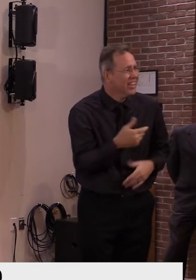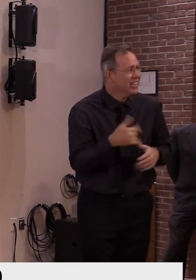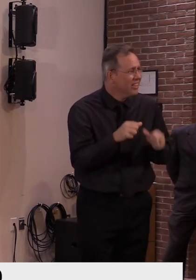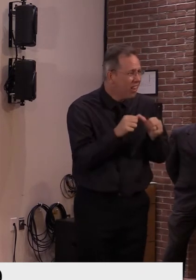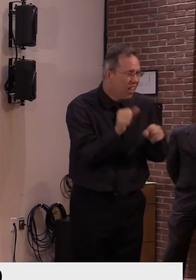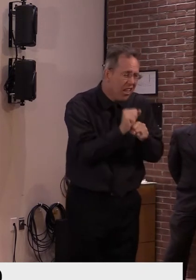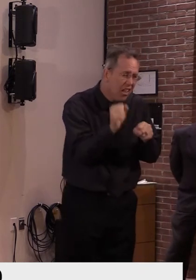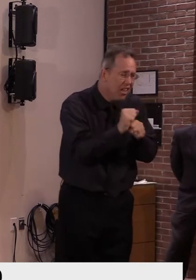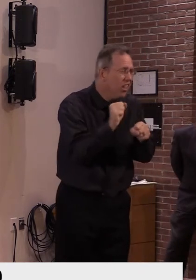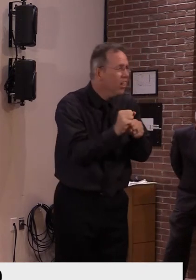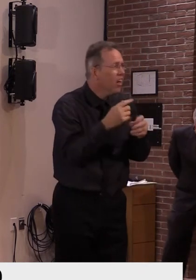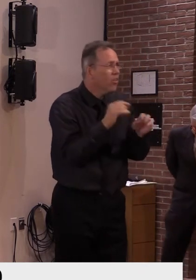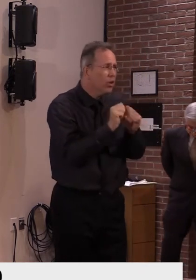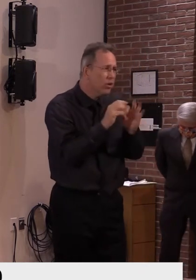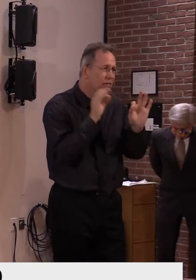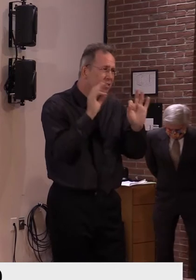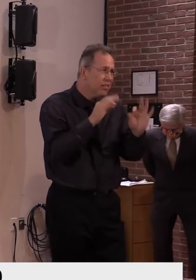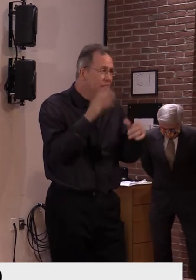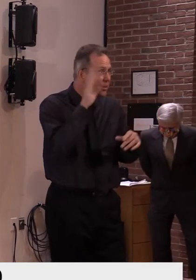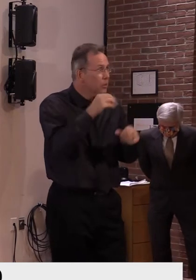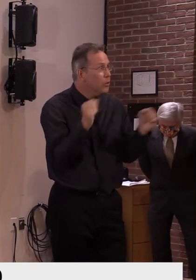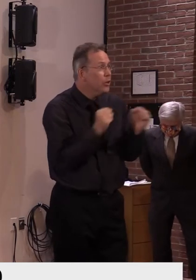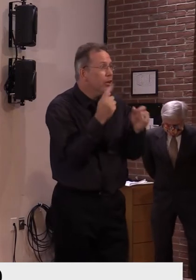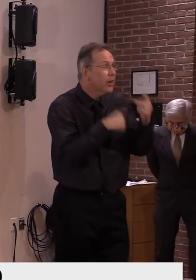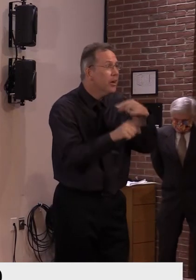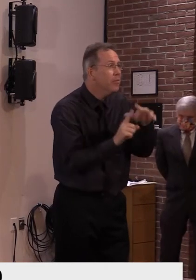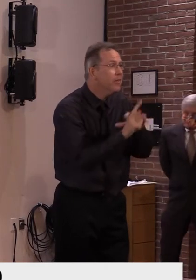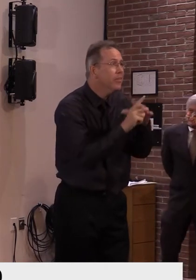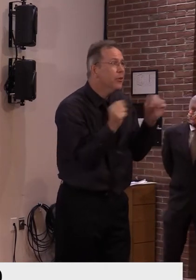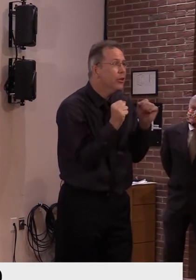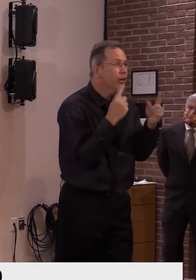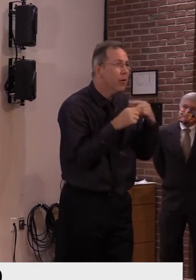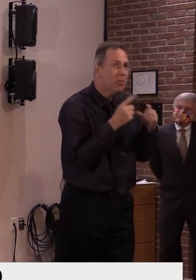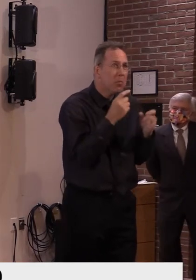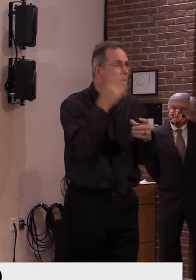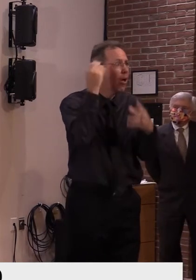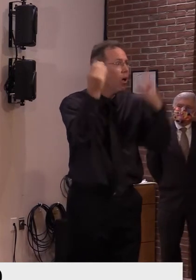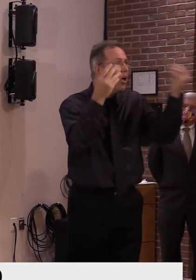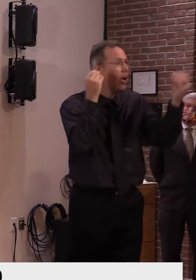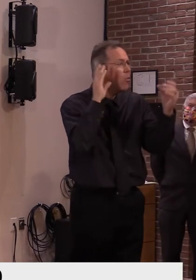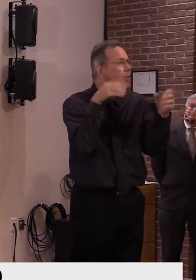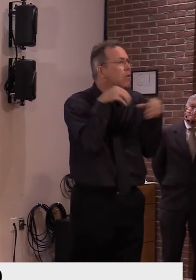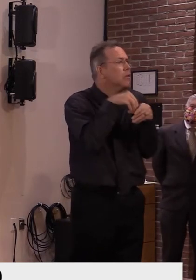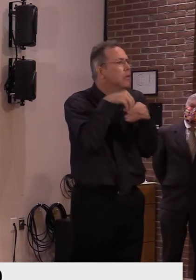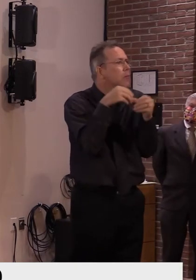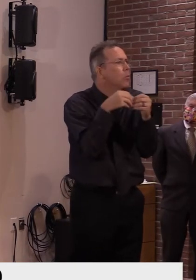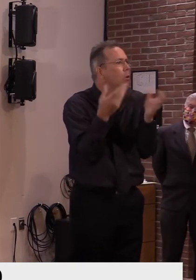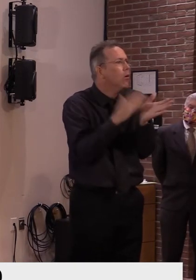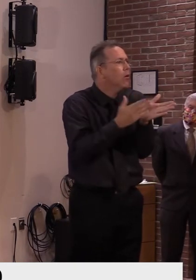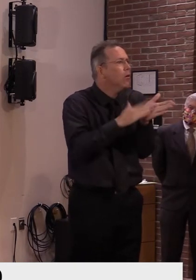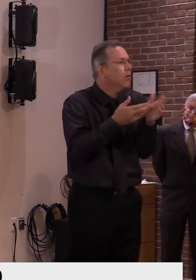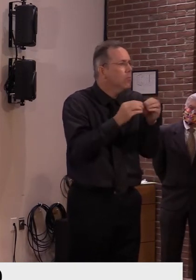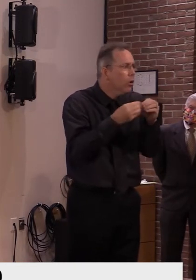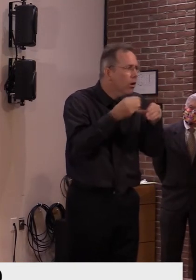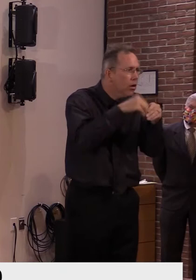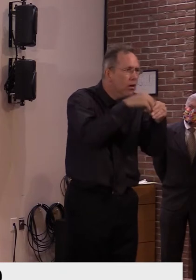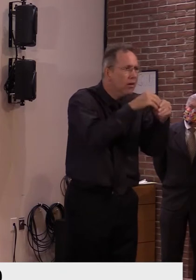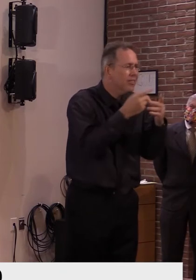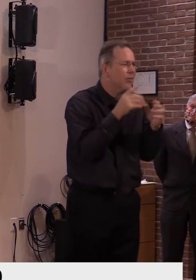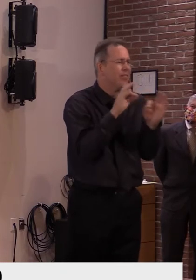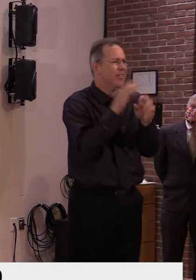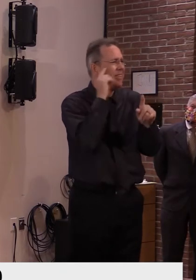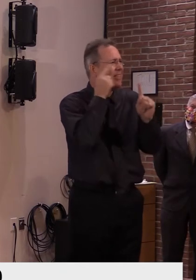months coming in, colder temperatures, getting inside, that we adhere to the simple, simple guidance that we've, uh,